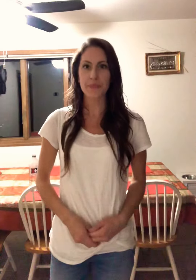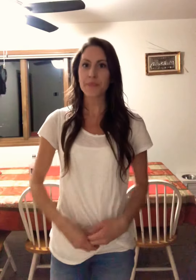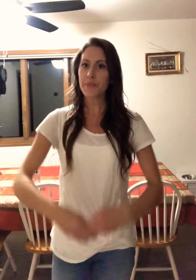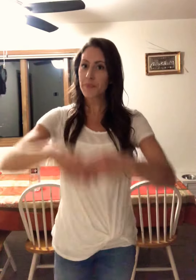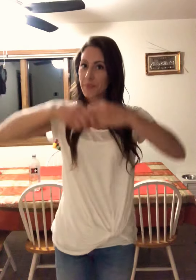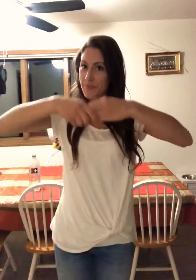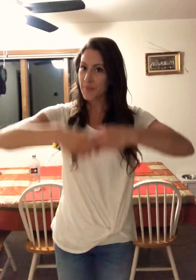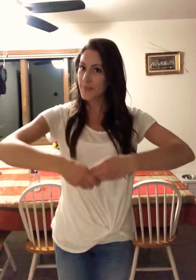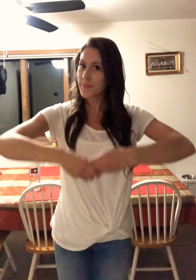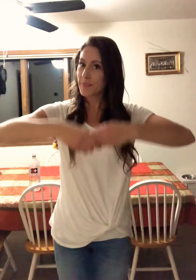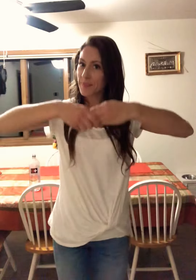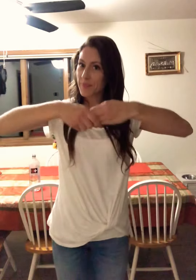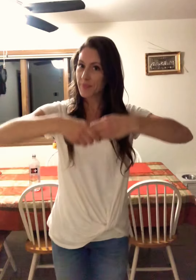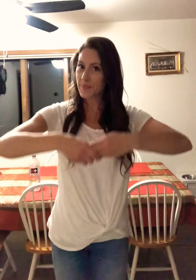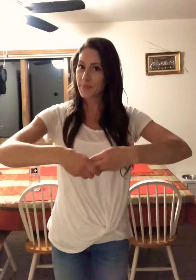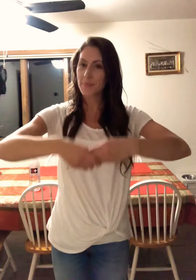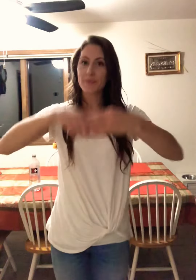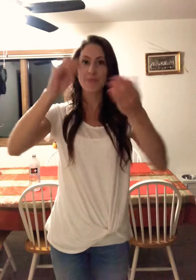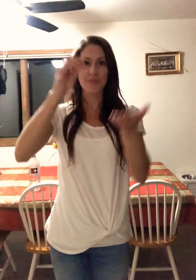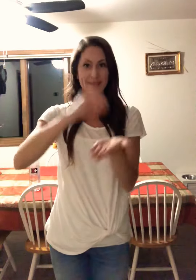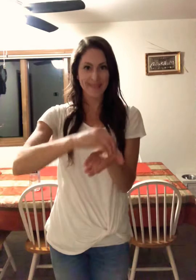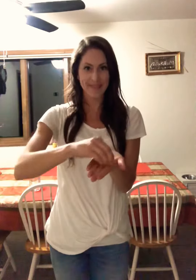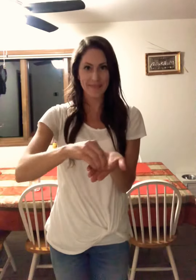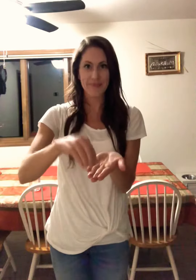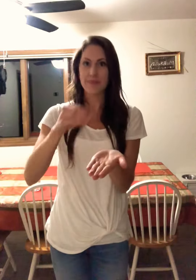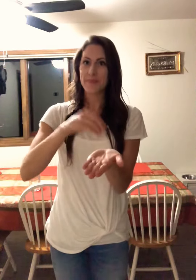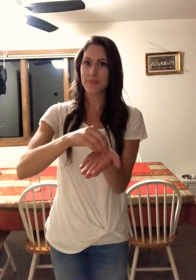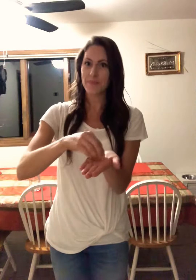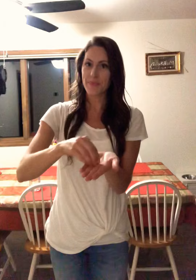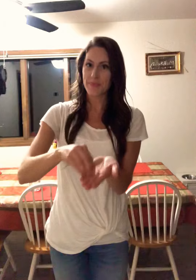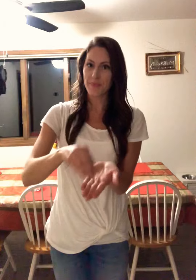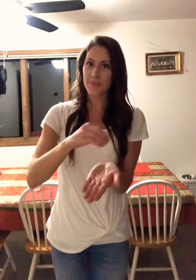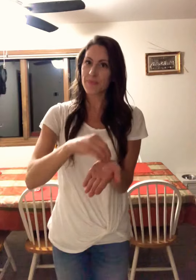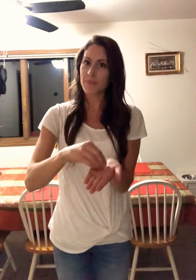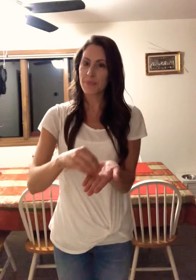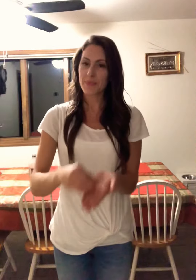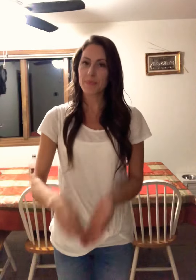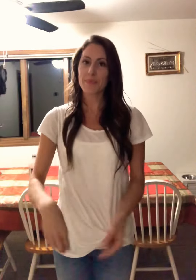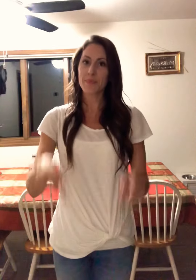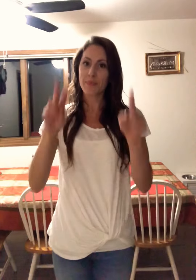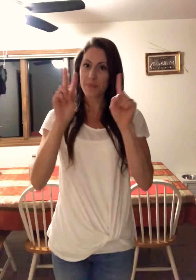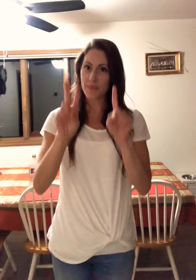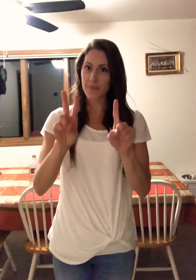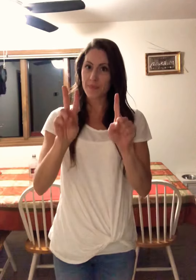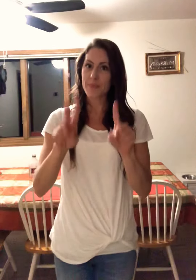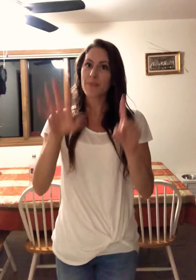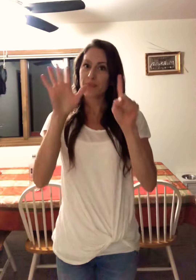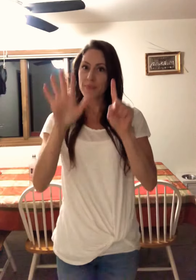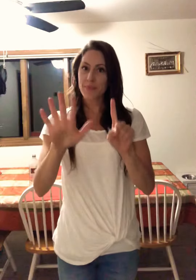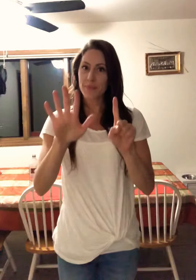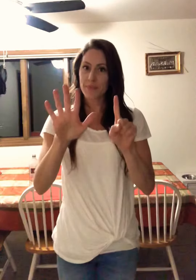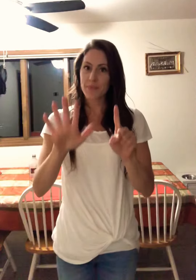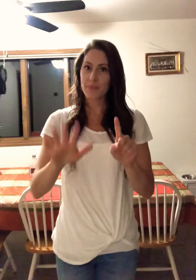English King John signed the Magna Carta in 1215,